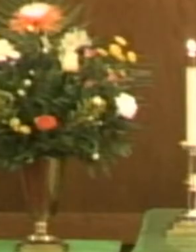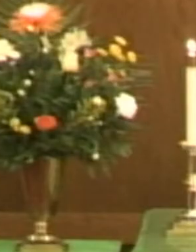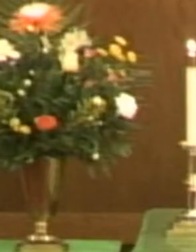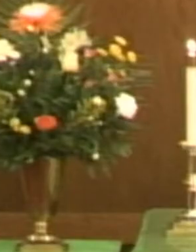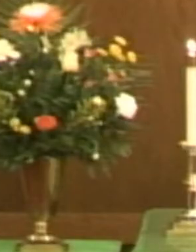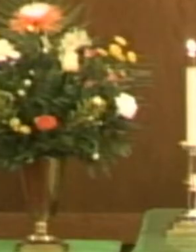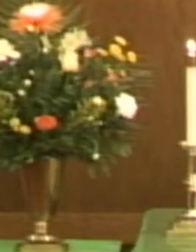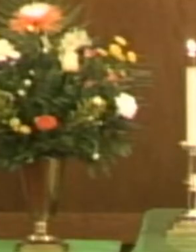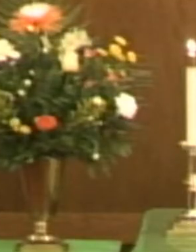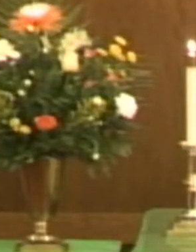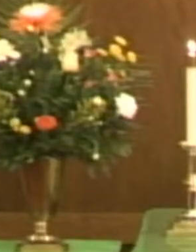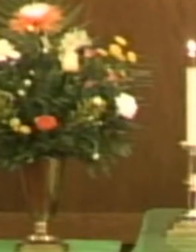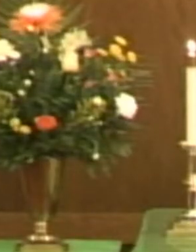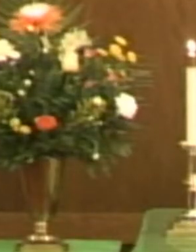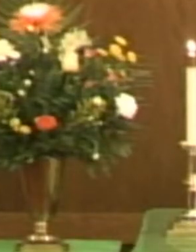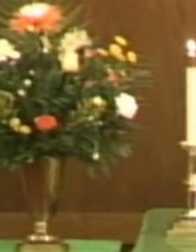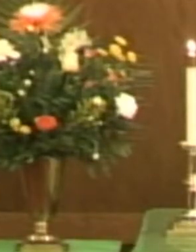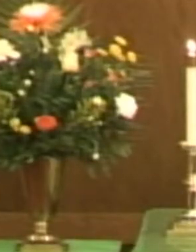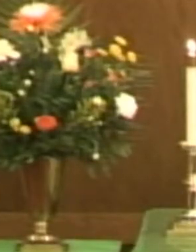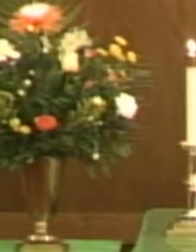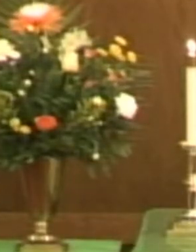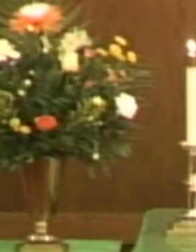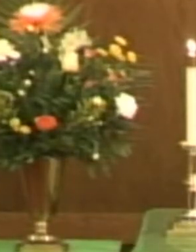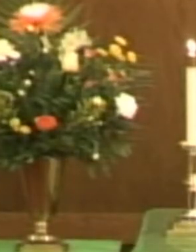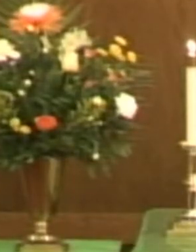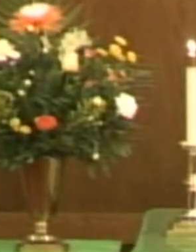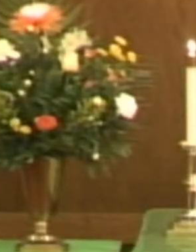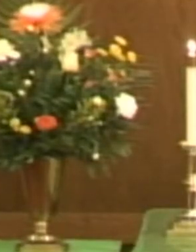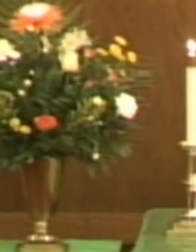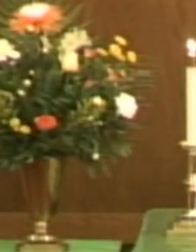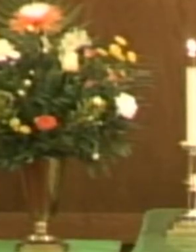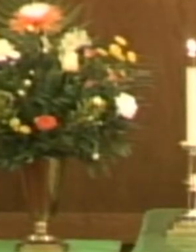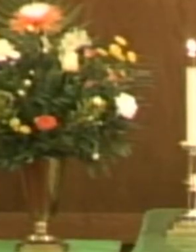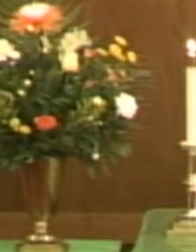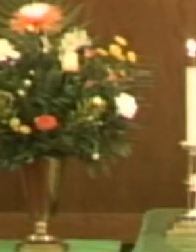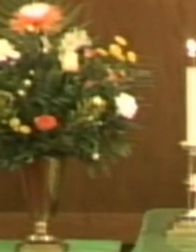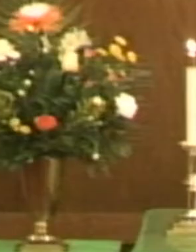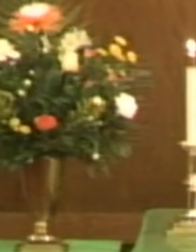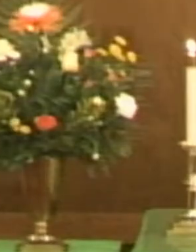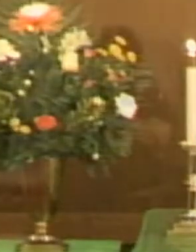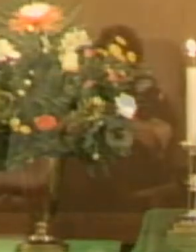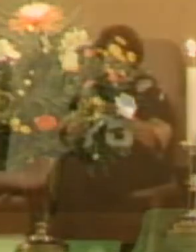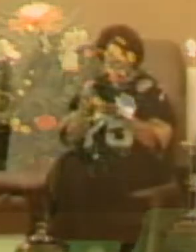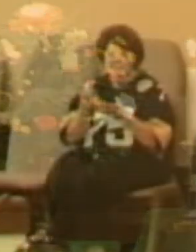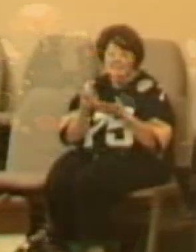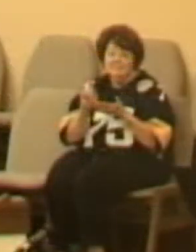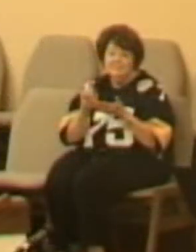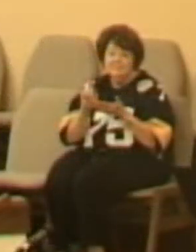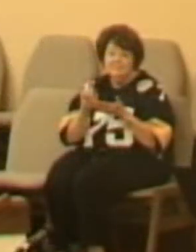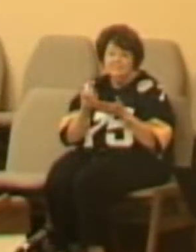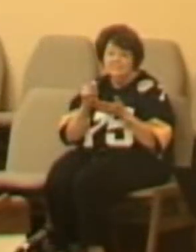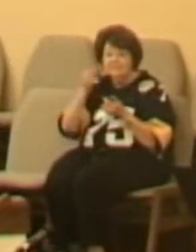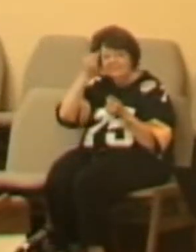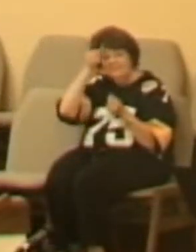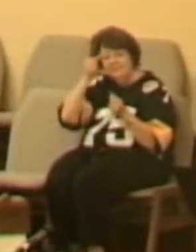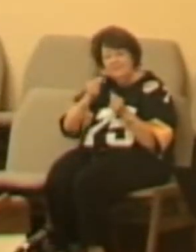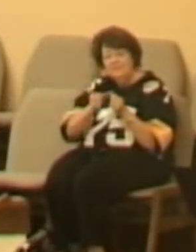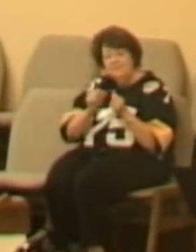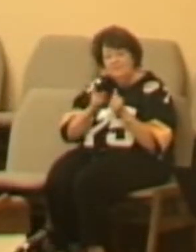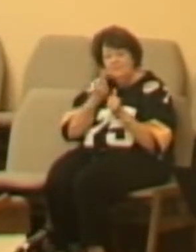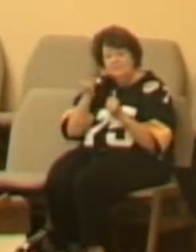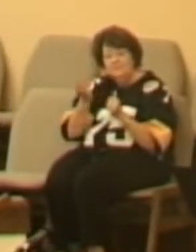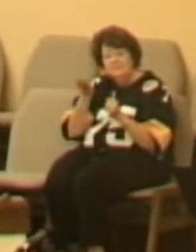first time you really felt like you loved somebody? Do you remember the first things?